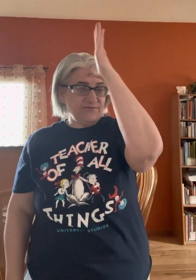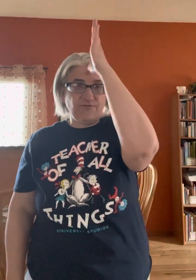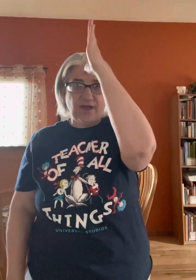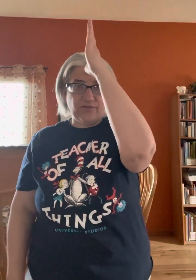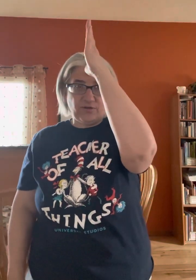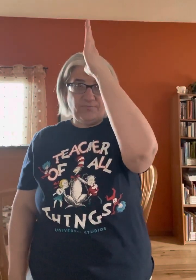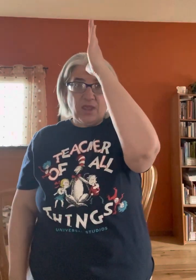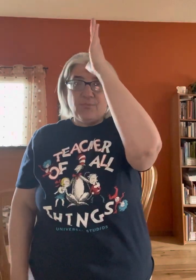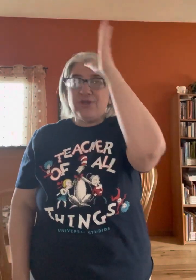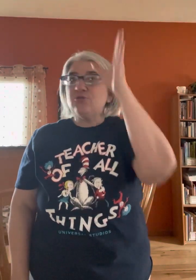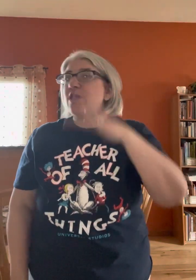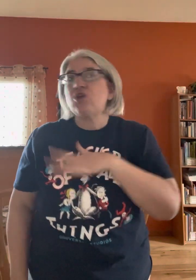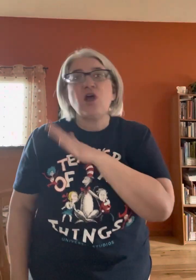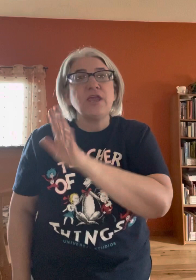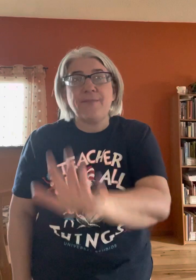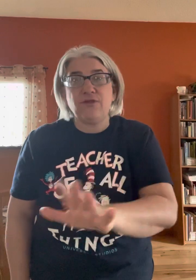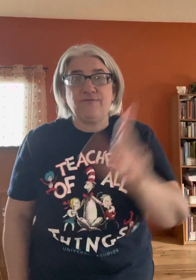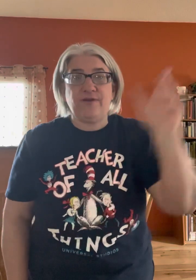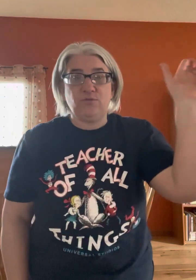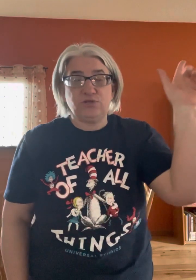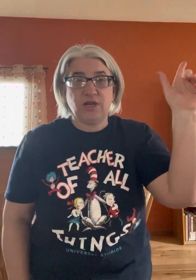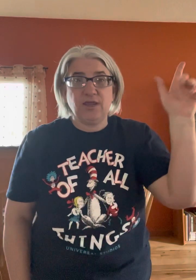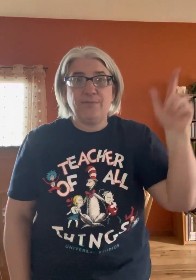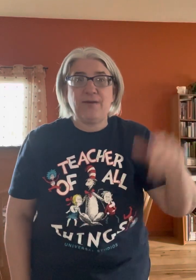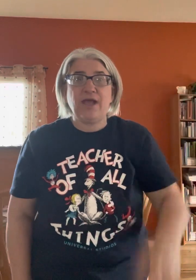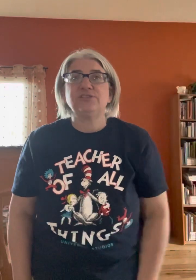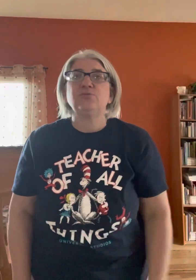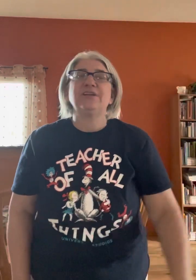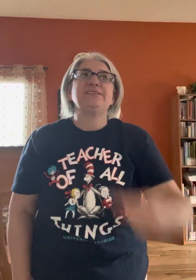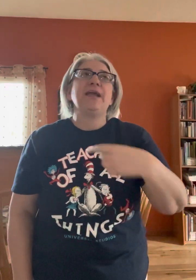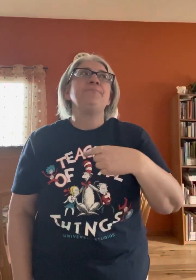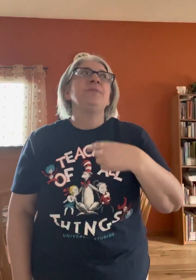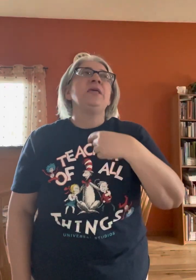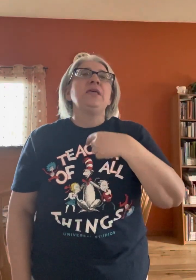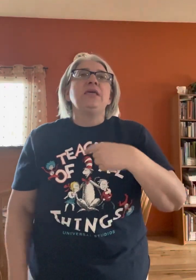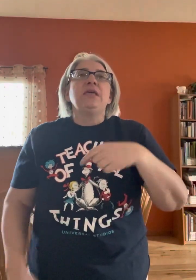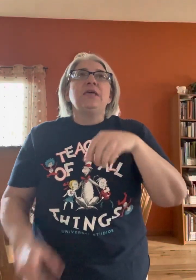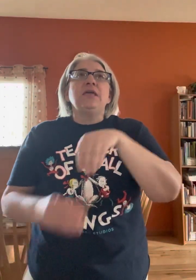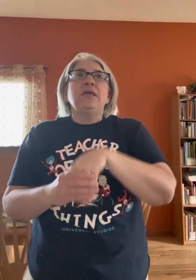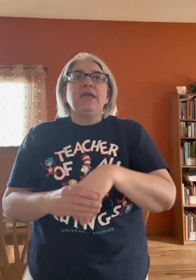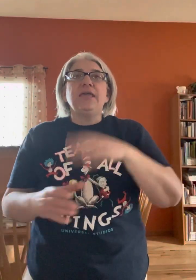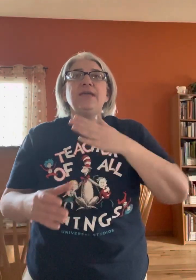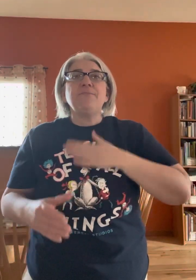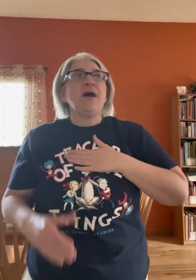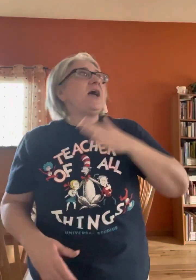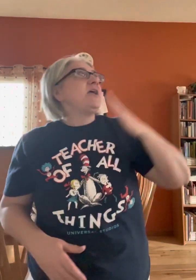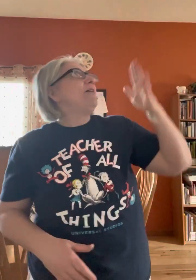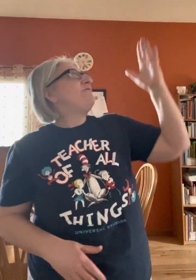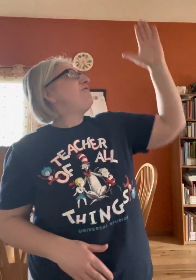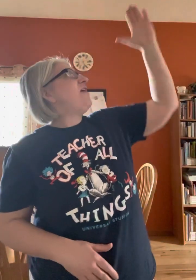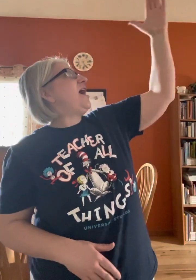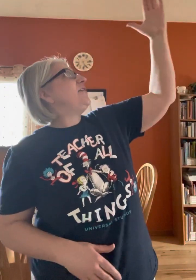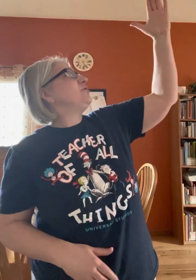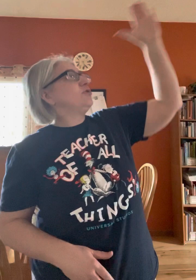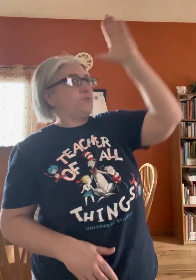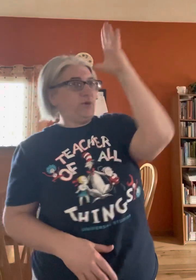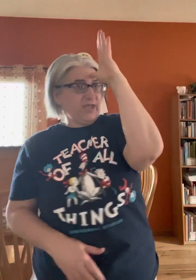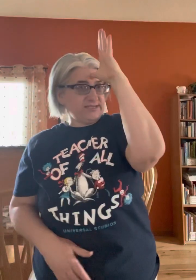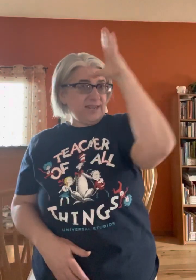for father. But you're not talking about your father. We're talking about God. So we're going to say, in my father. You're going to put that same